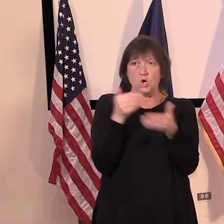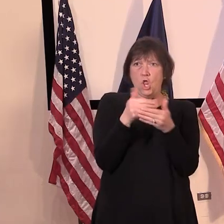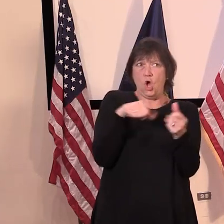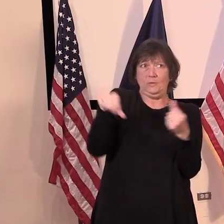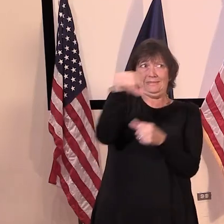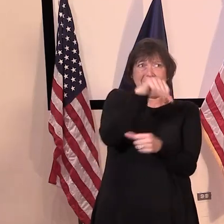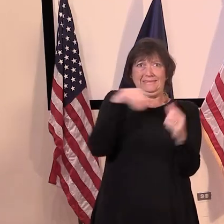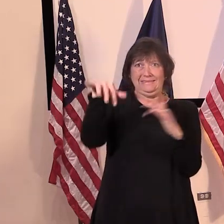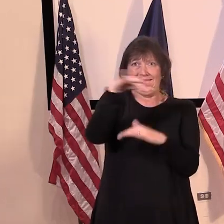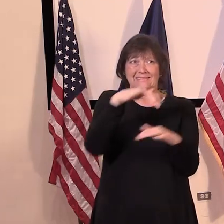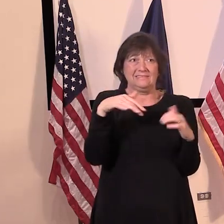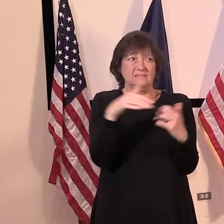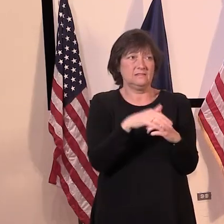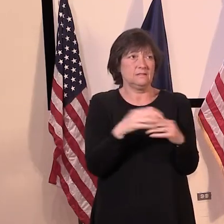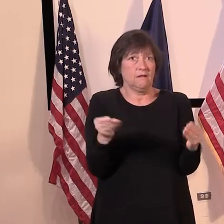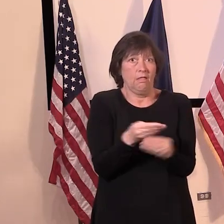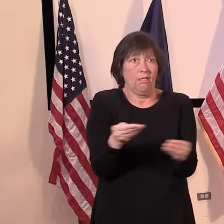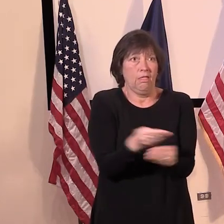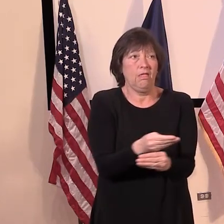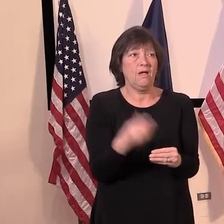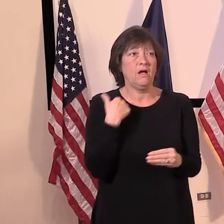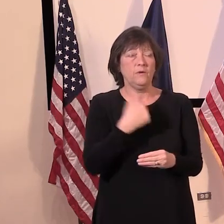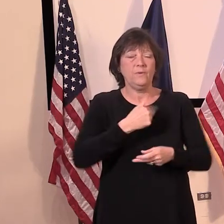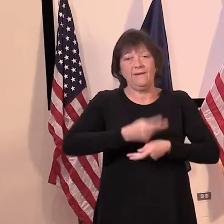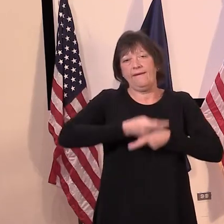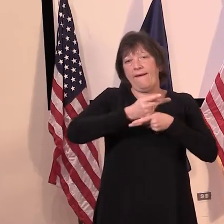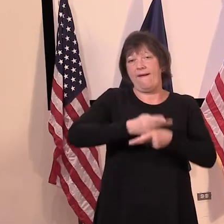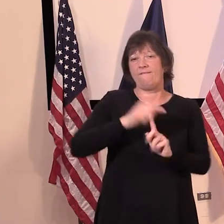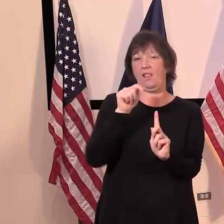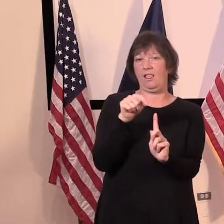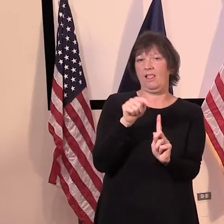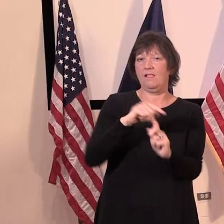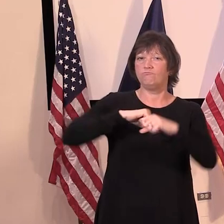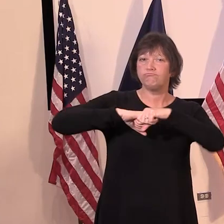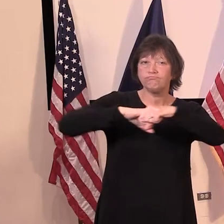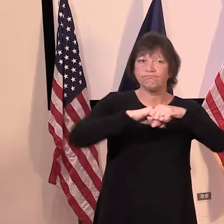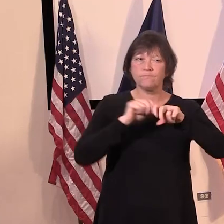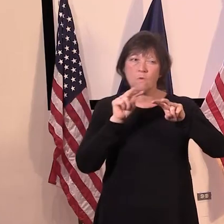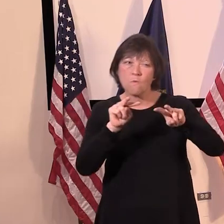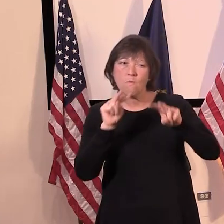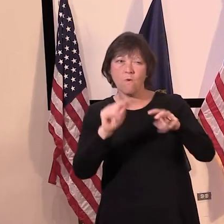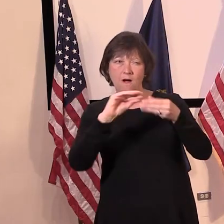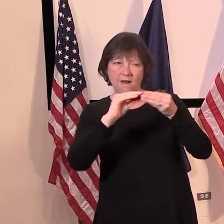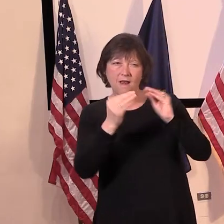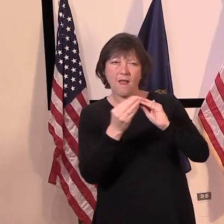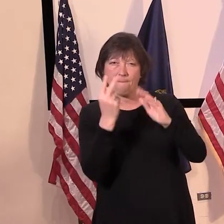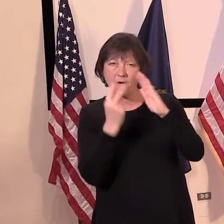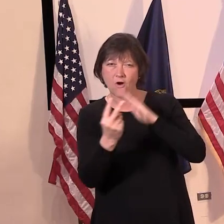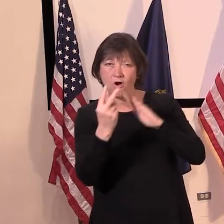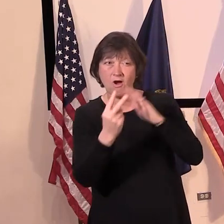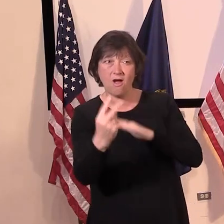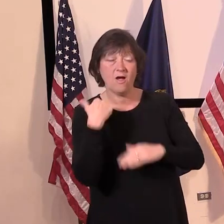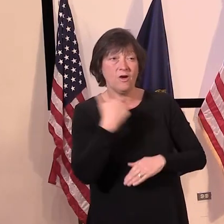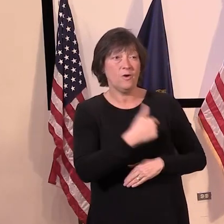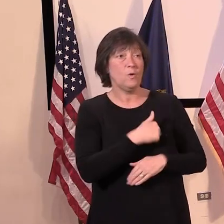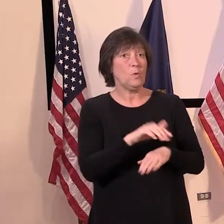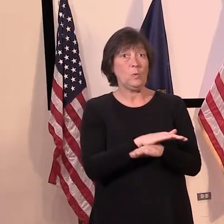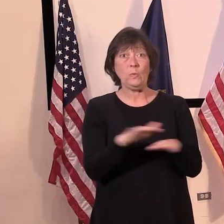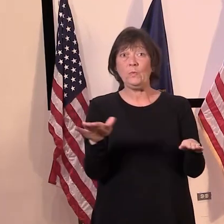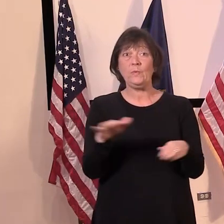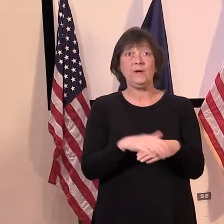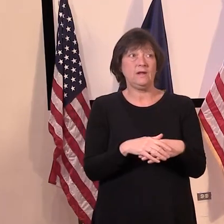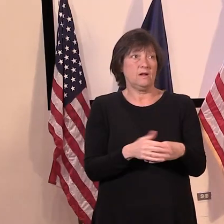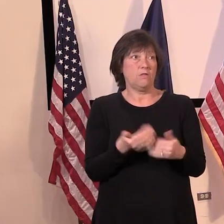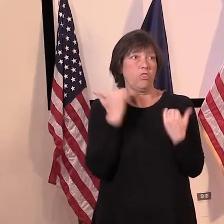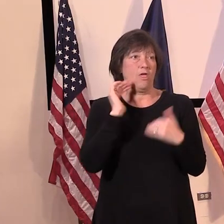uh, and we just have to make sure that we're as cautious as possible and protecting and watching the modeling to make sure that we don't exceed that